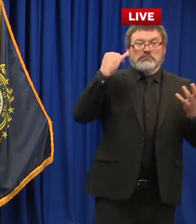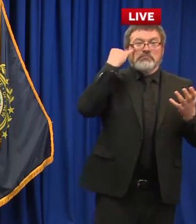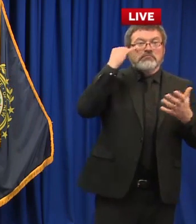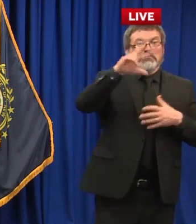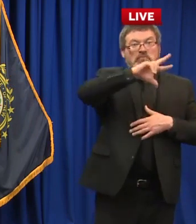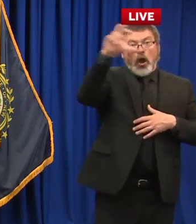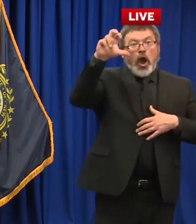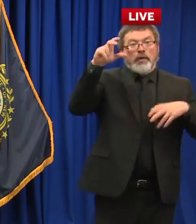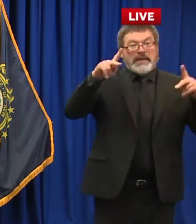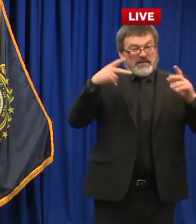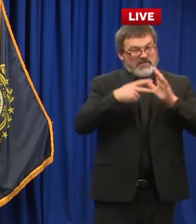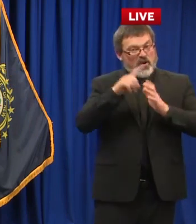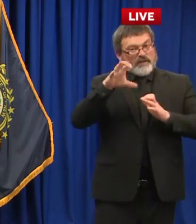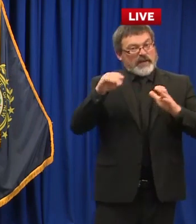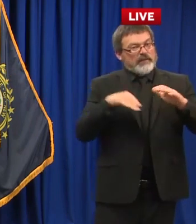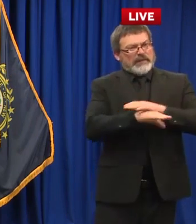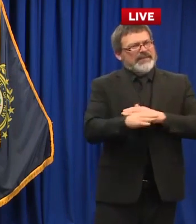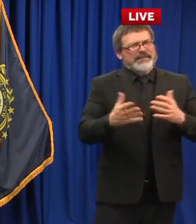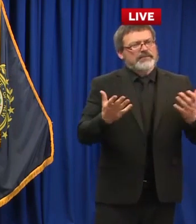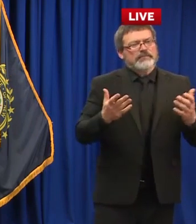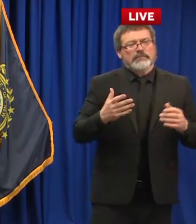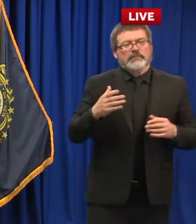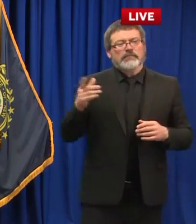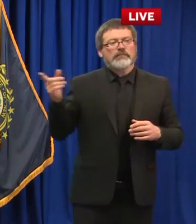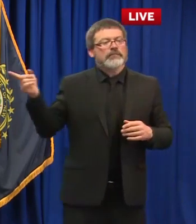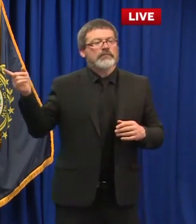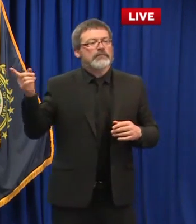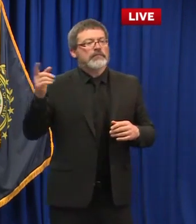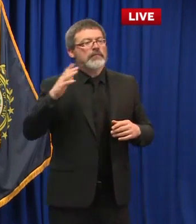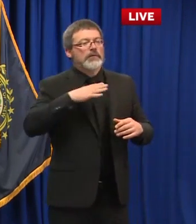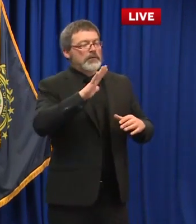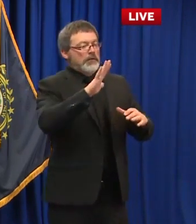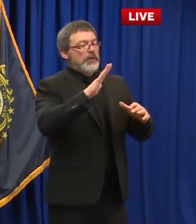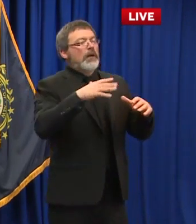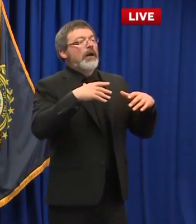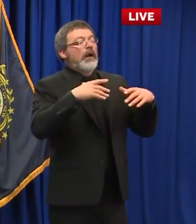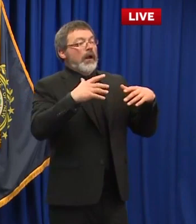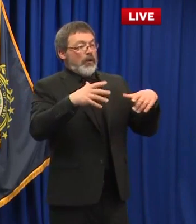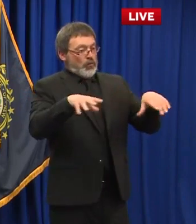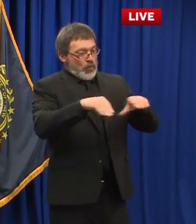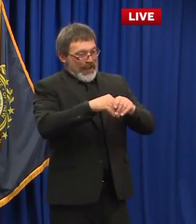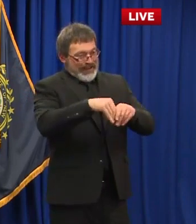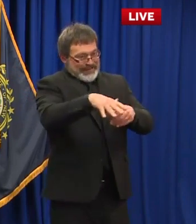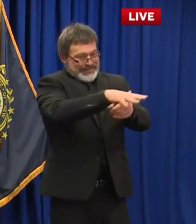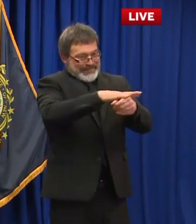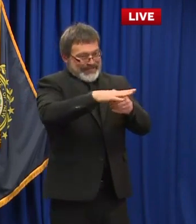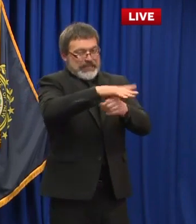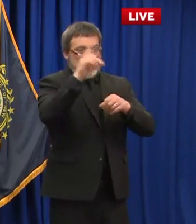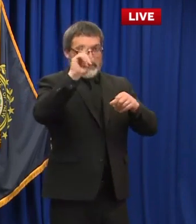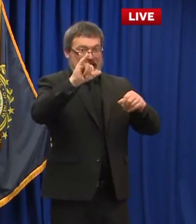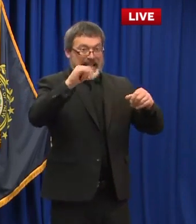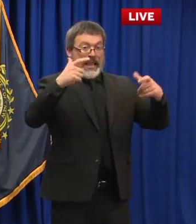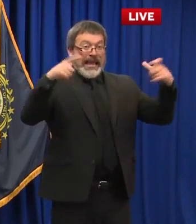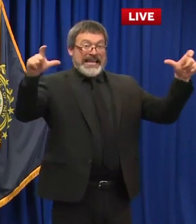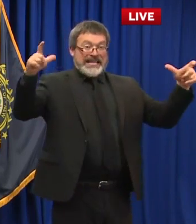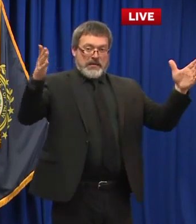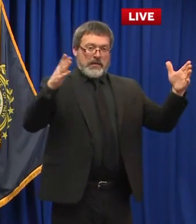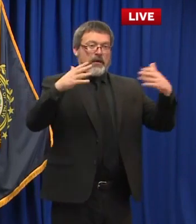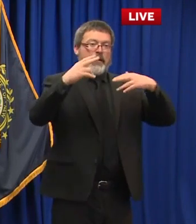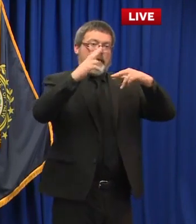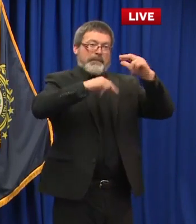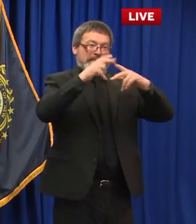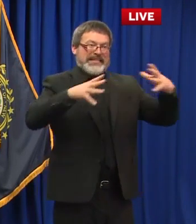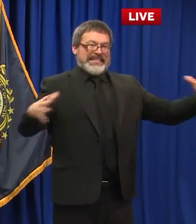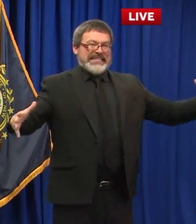that assures that you're having the physical distancing so it's really based on the usually the capacity of a venue is based on the square footage sometimes um